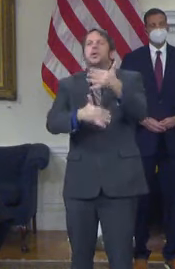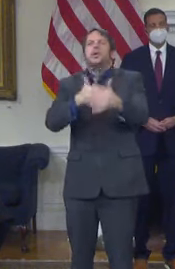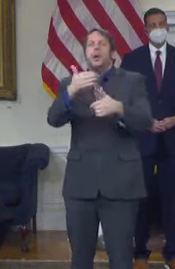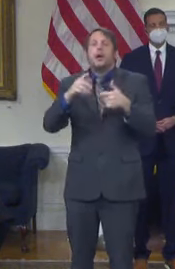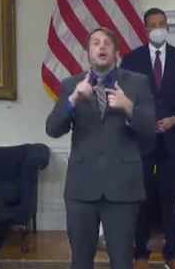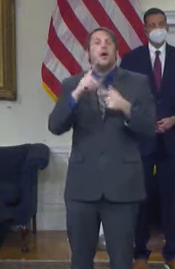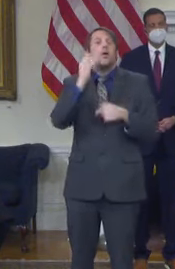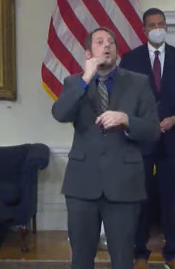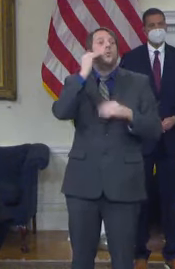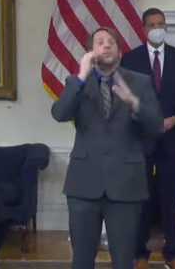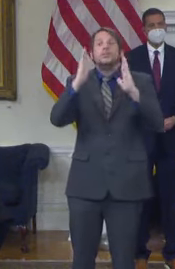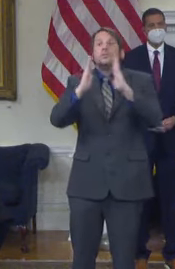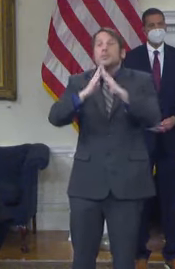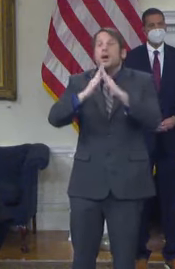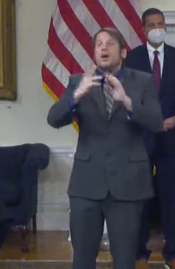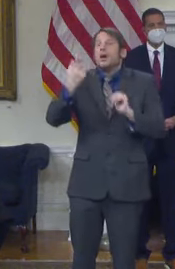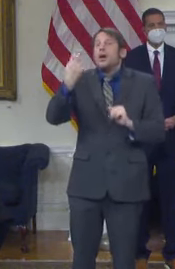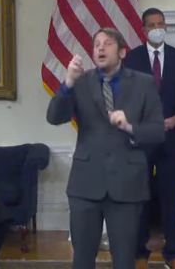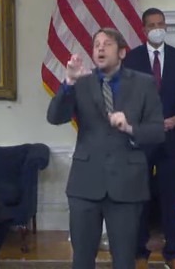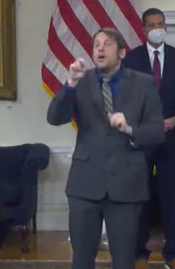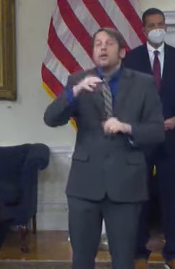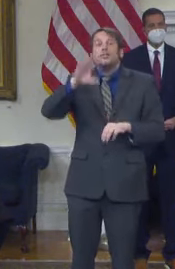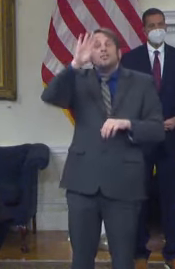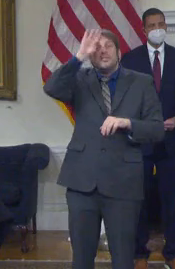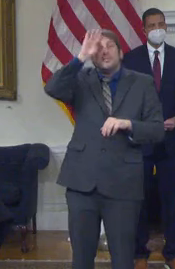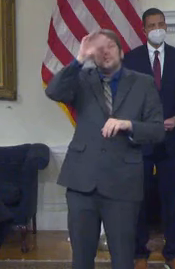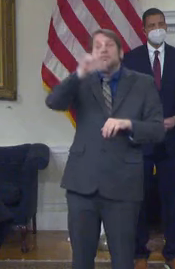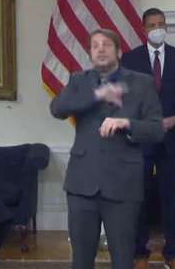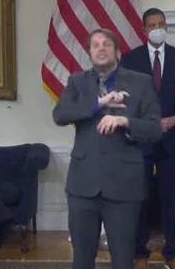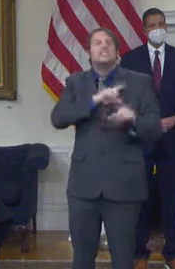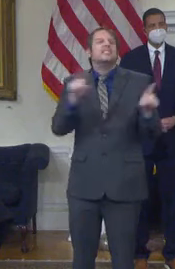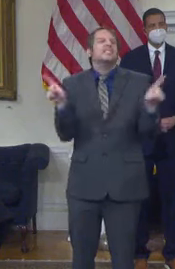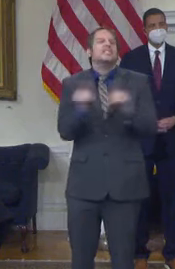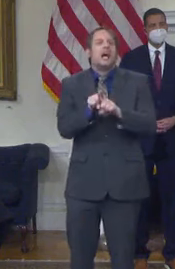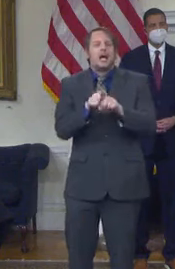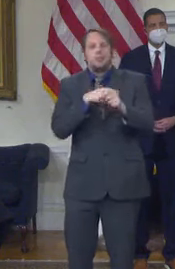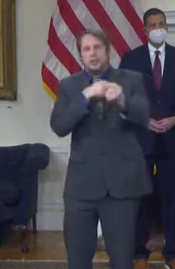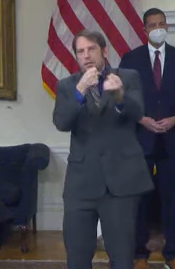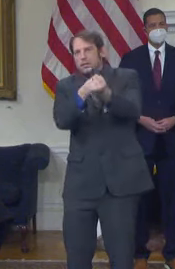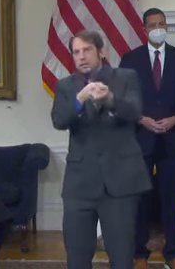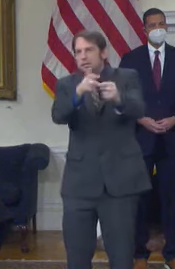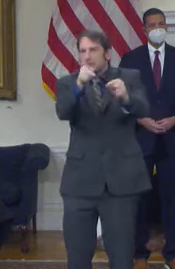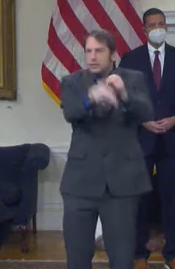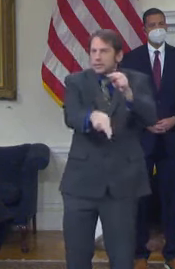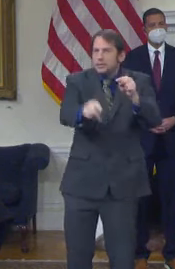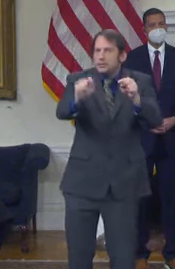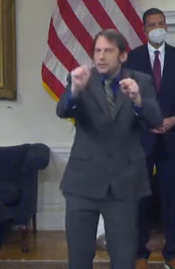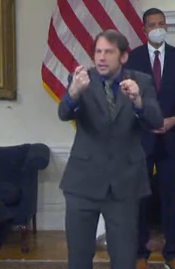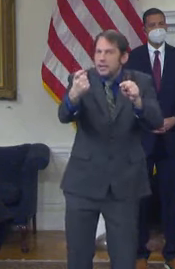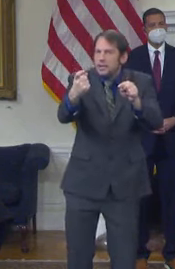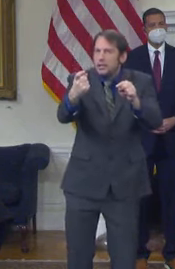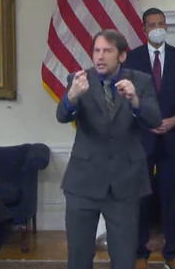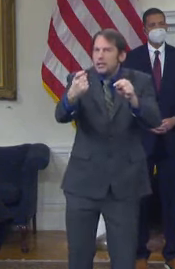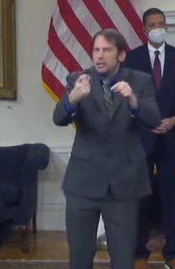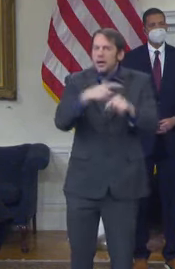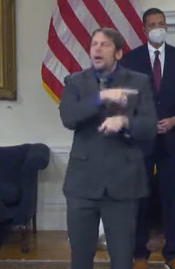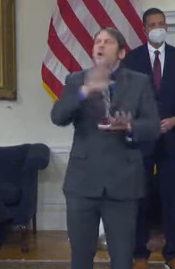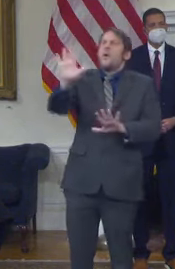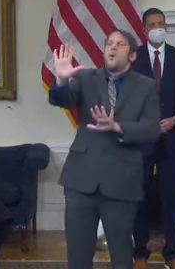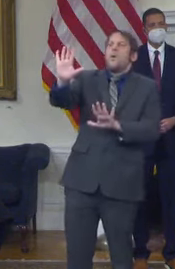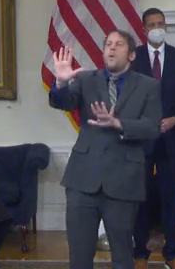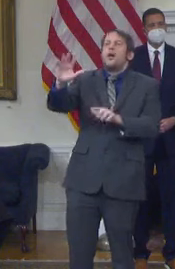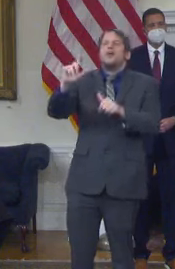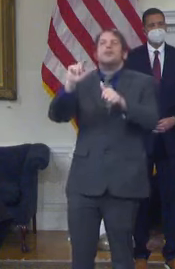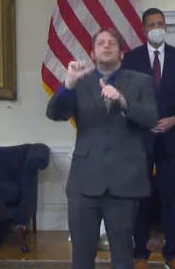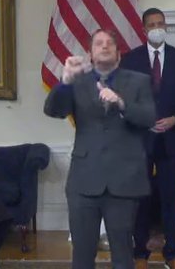firefighters and first, you know, first responders. And they said, no, we're not going to eliminate it, but we'll give you first 10,000. I came back again for all